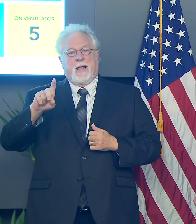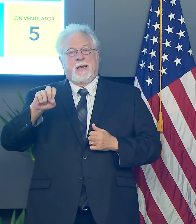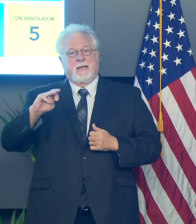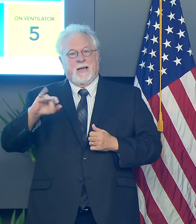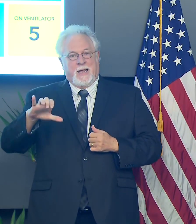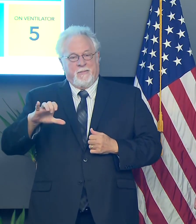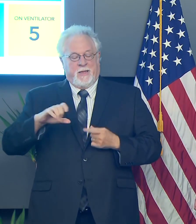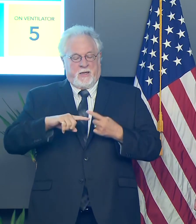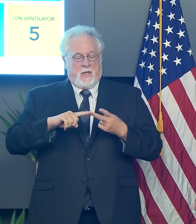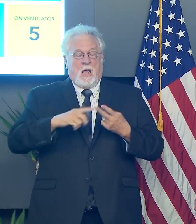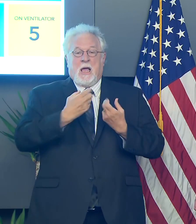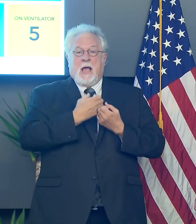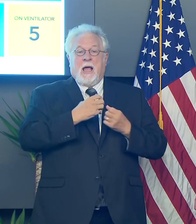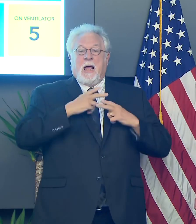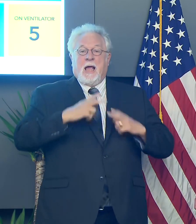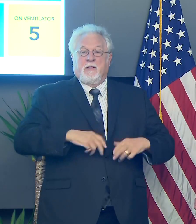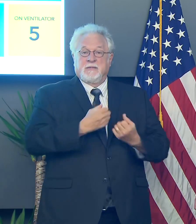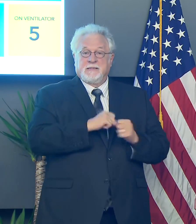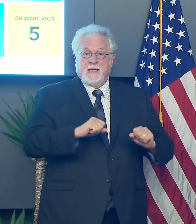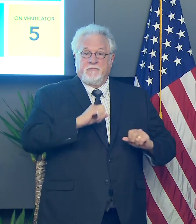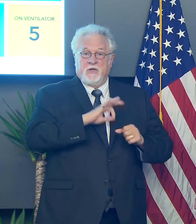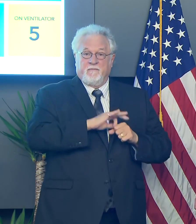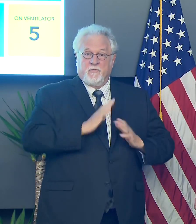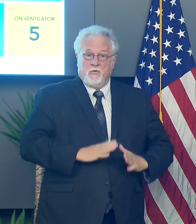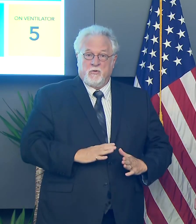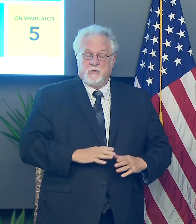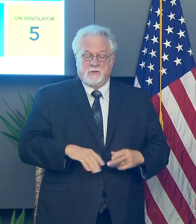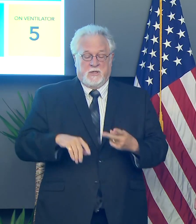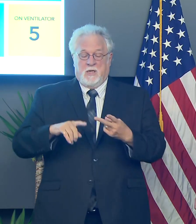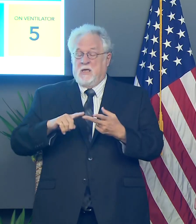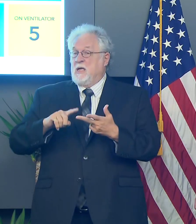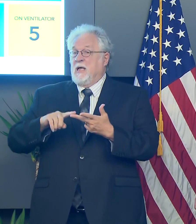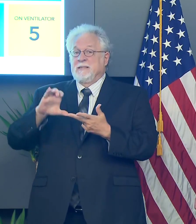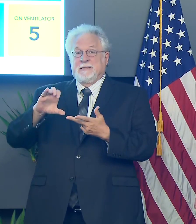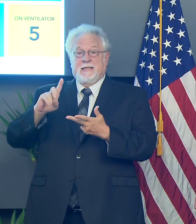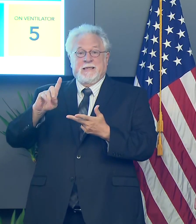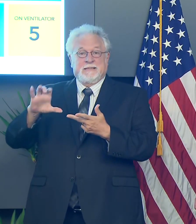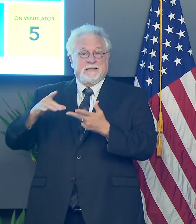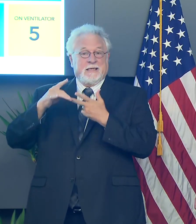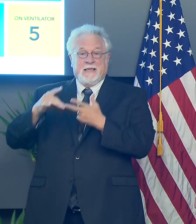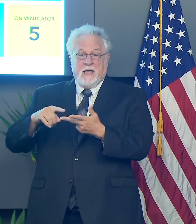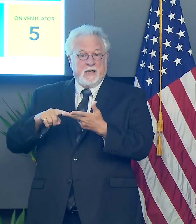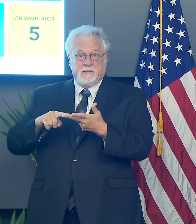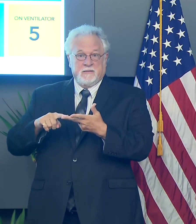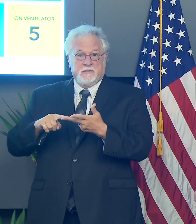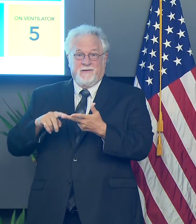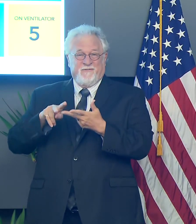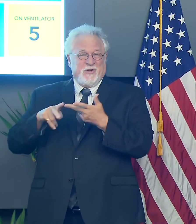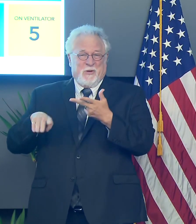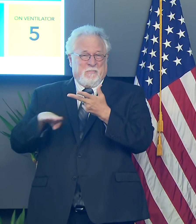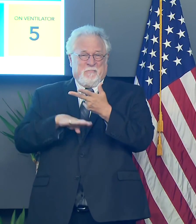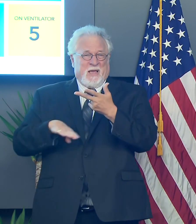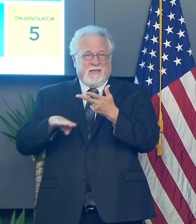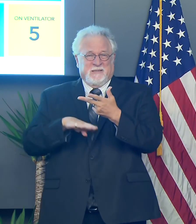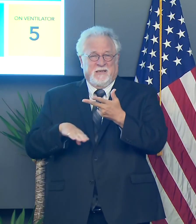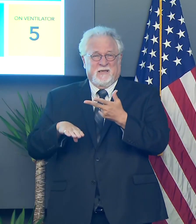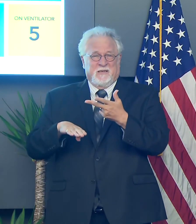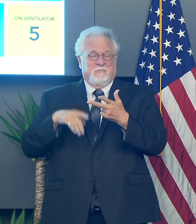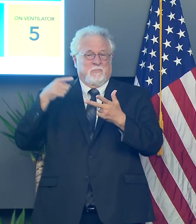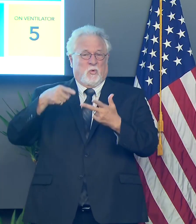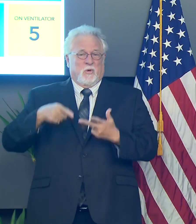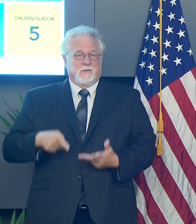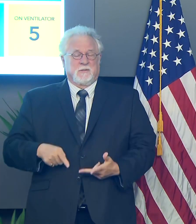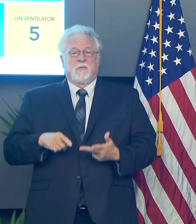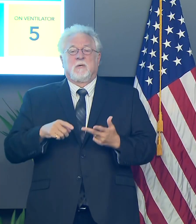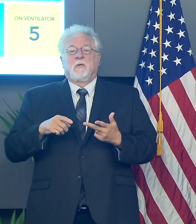of the voters. It doesn't incorporate CDC guidance on very elementary, uh, points.